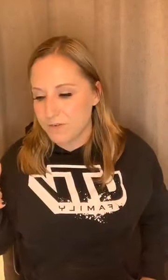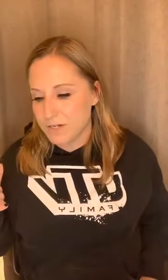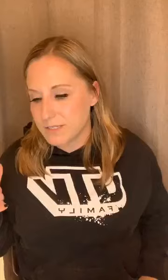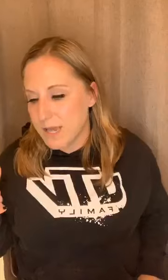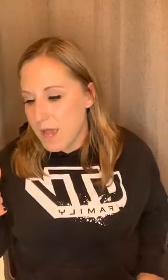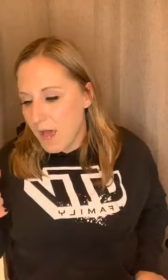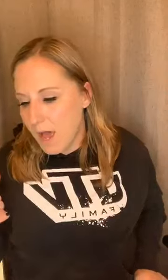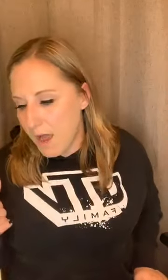difference.